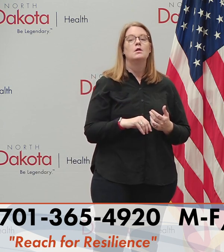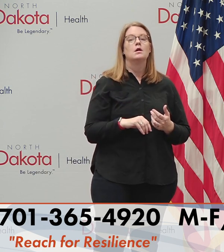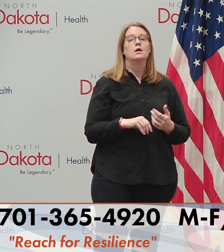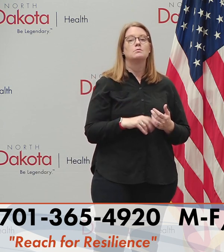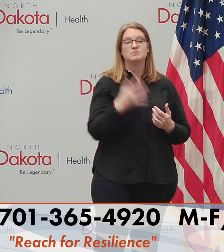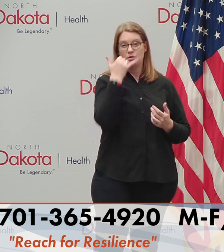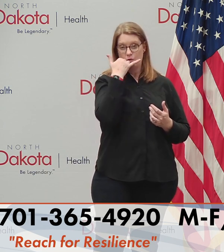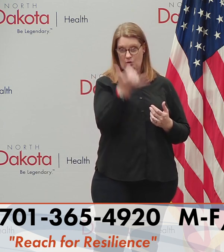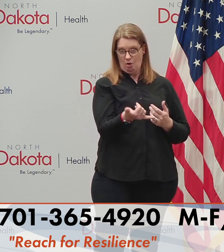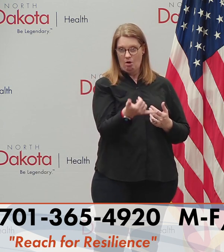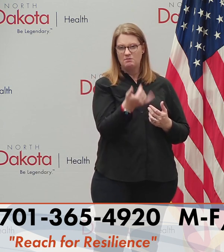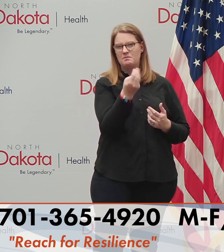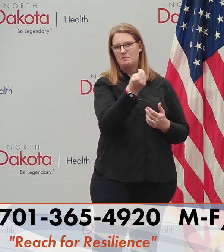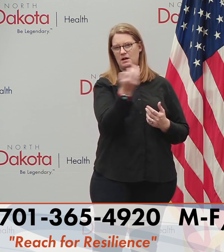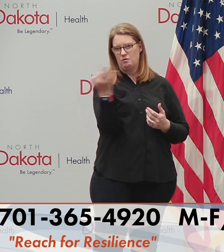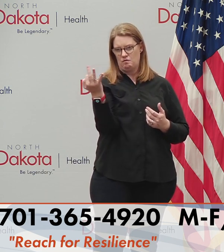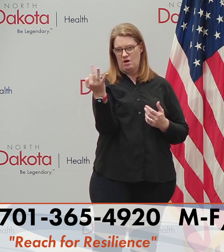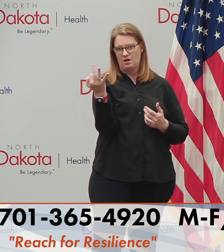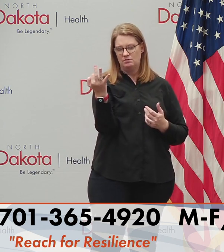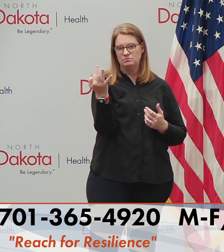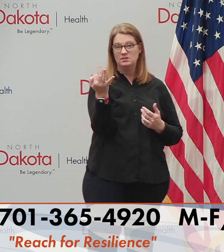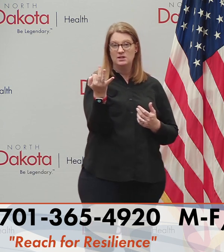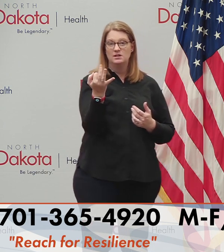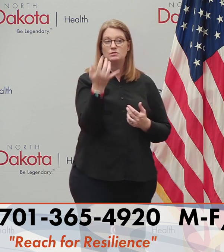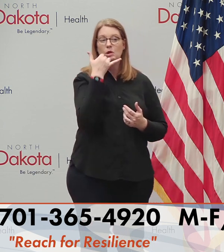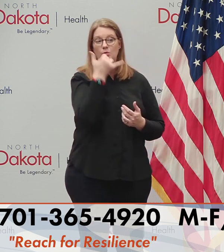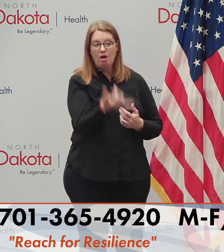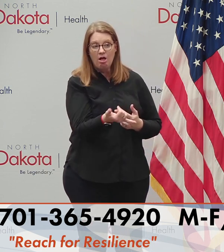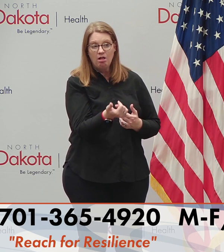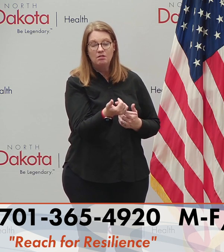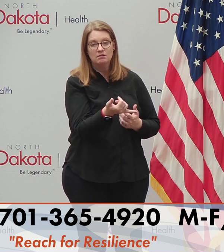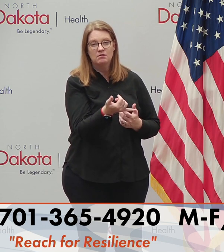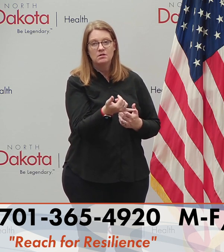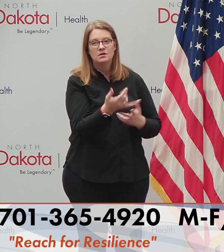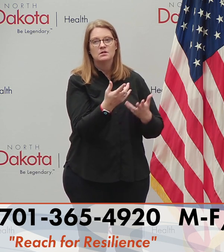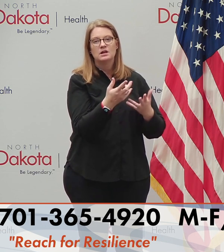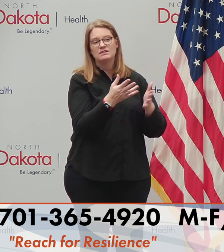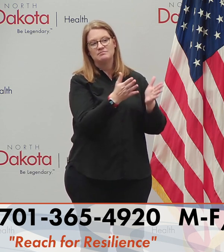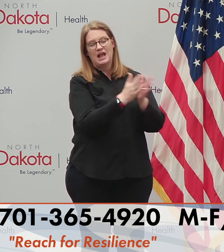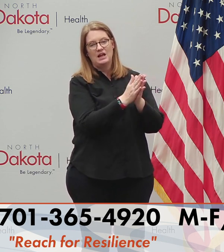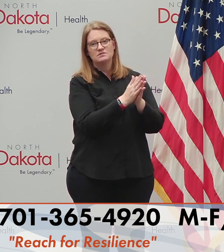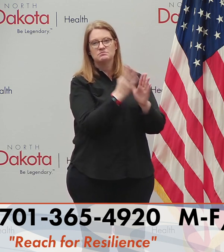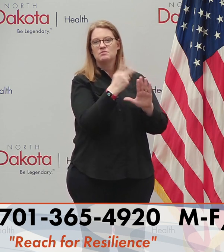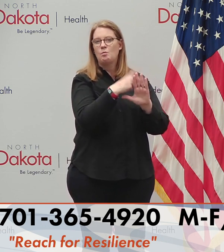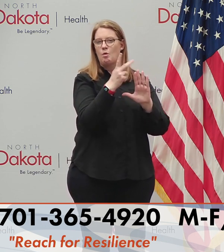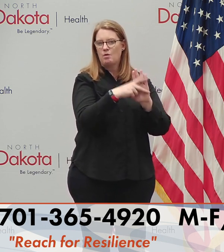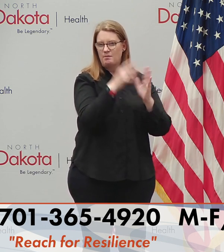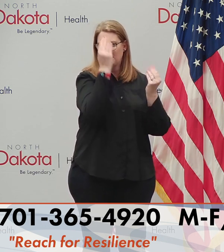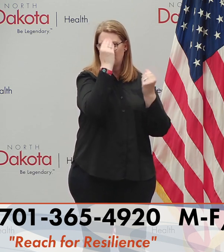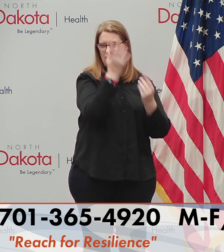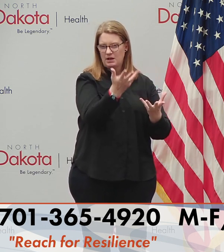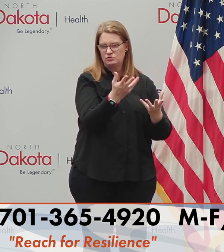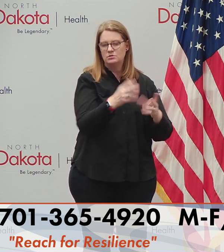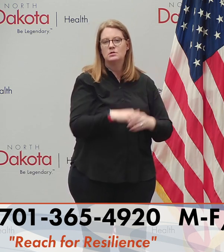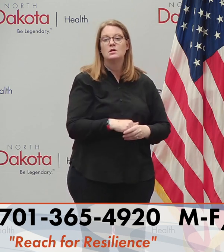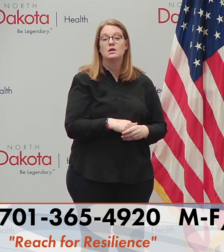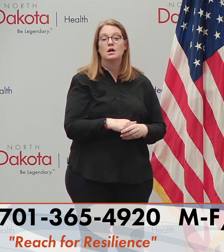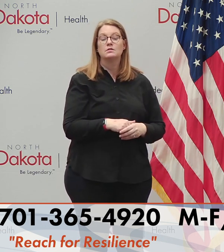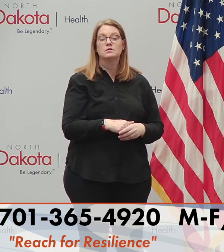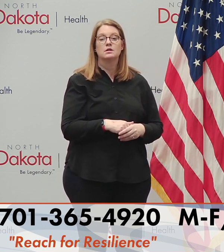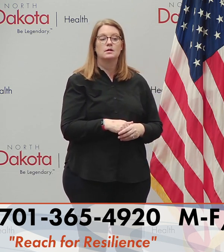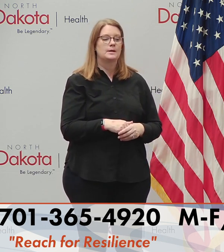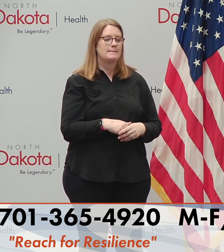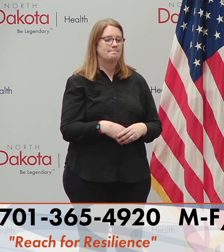And that's a Monday through Friday. Be connected with a mental health expert or request additional program information. And of course, if you want to learn more